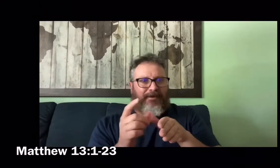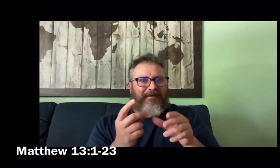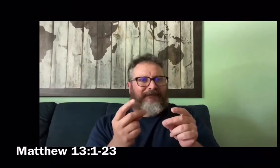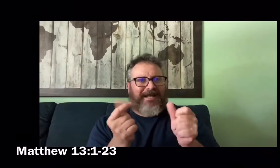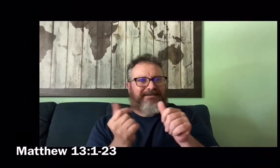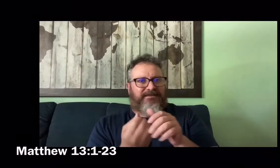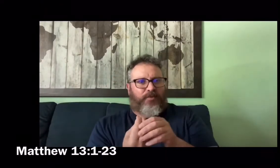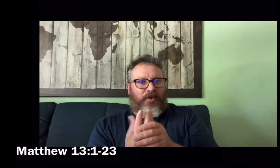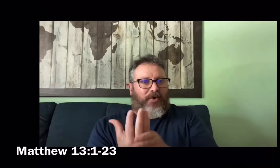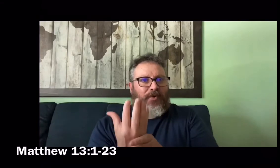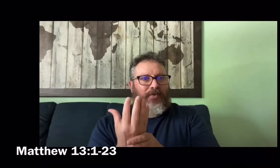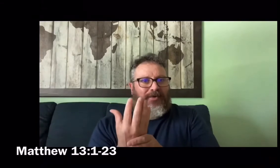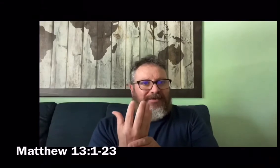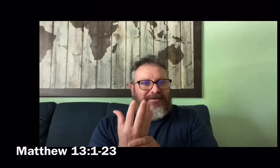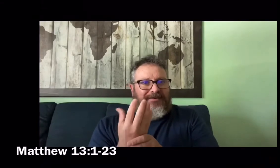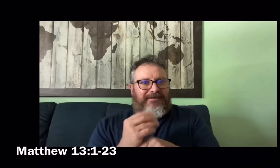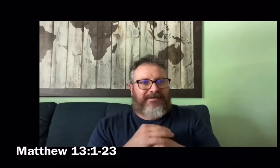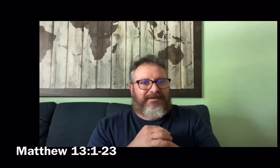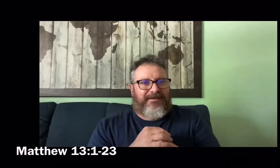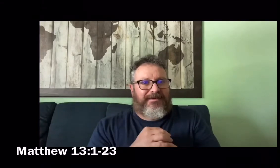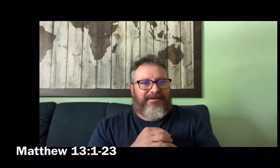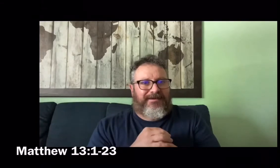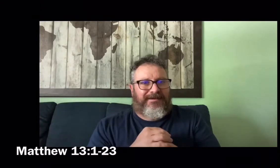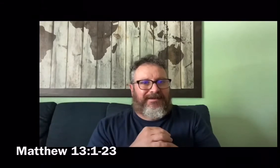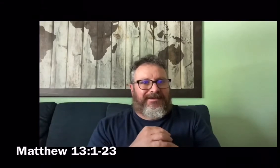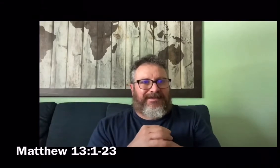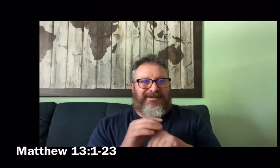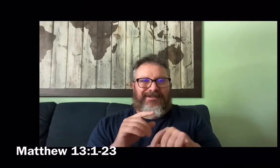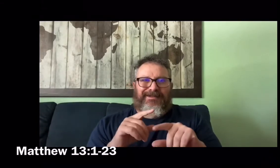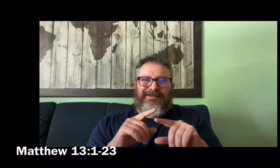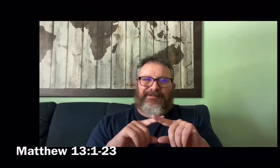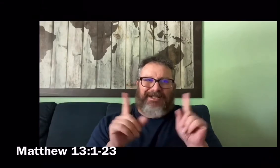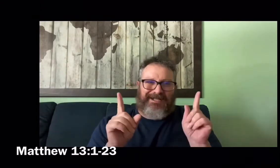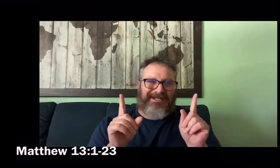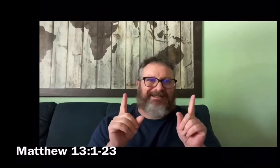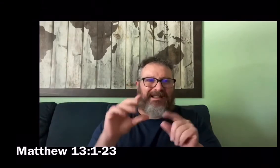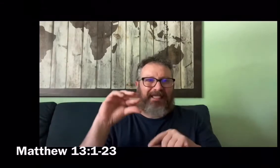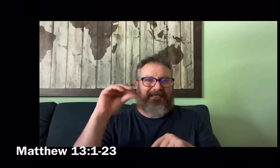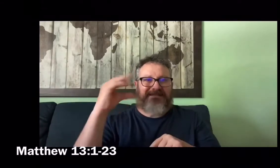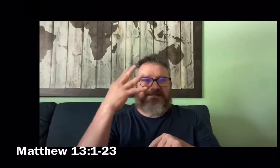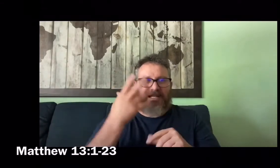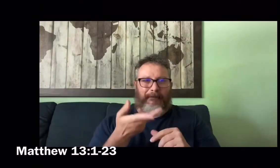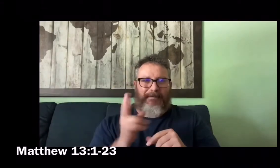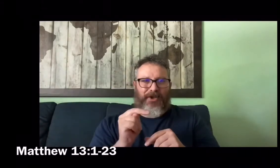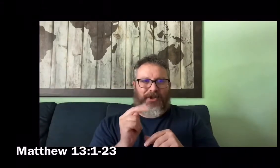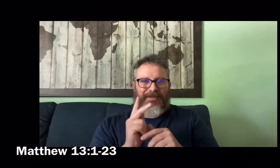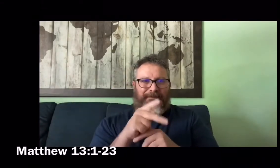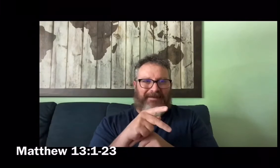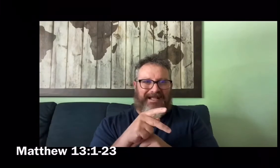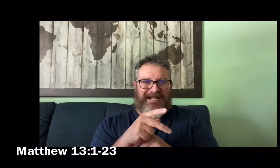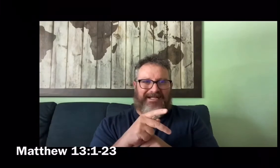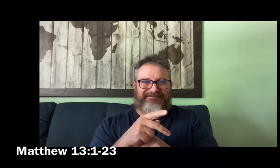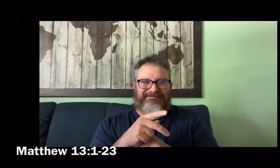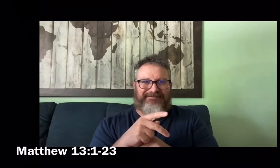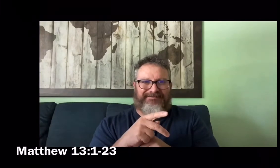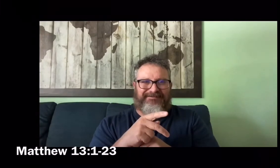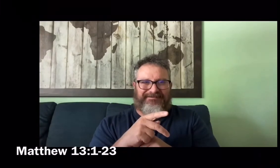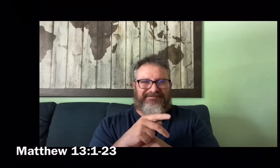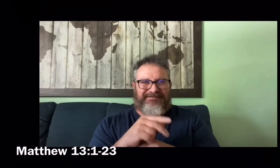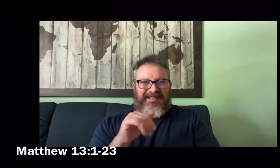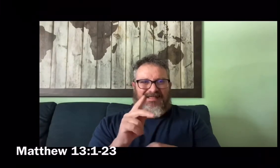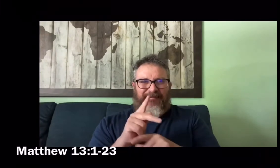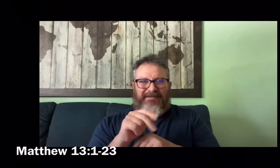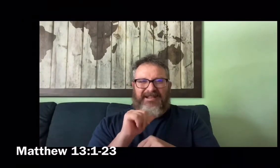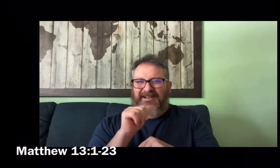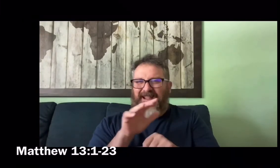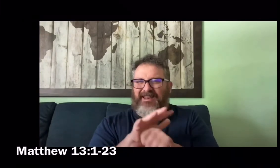It sprang up at once because the soil was not deep. And when the sun rose,